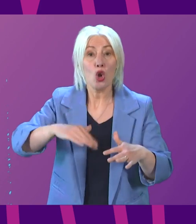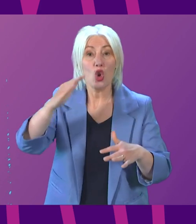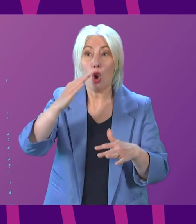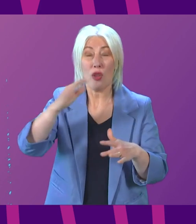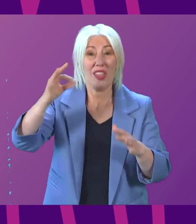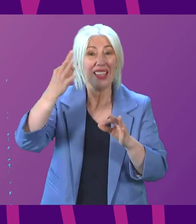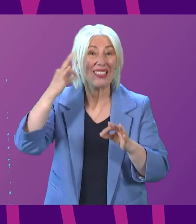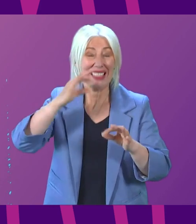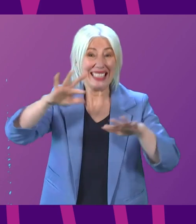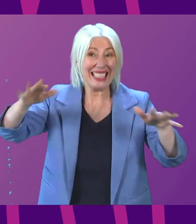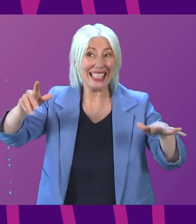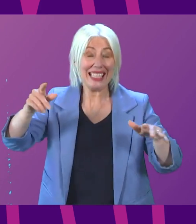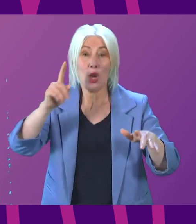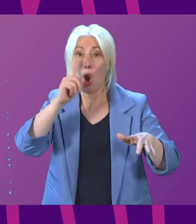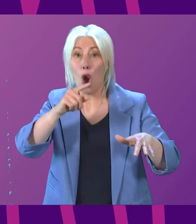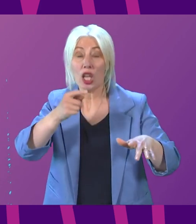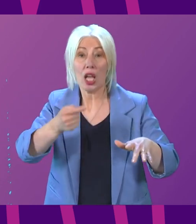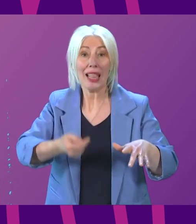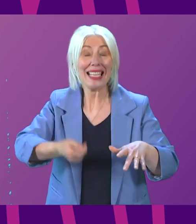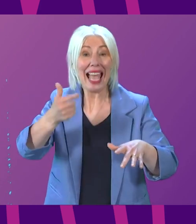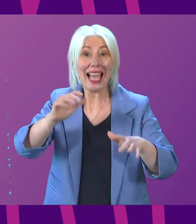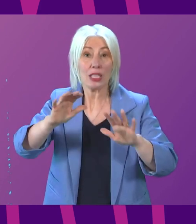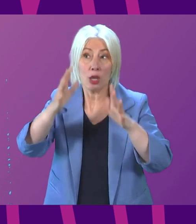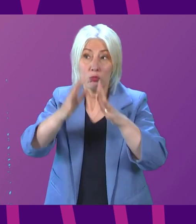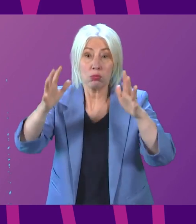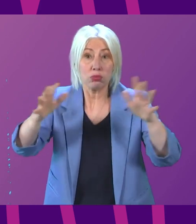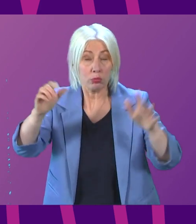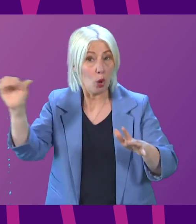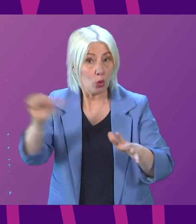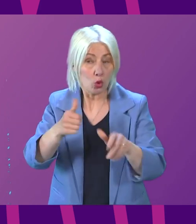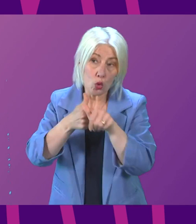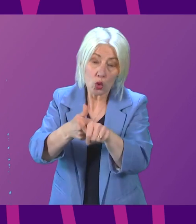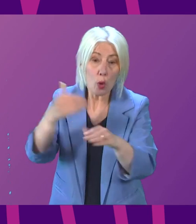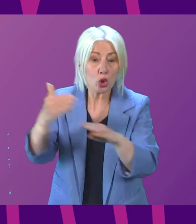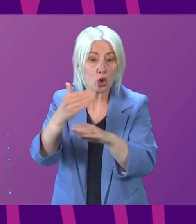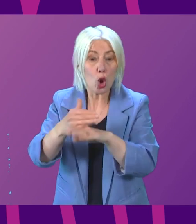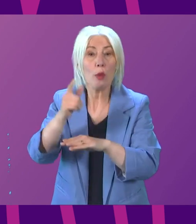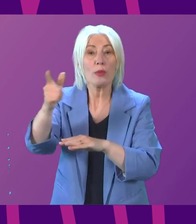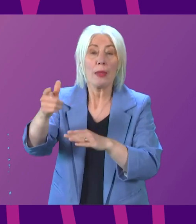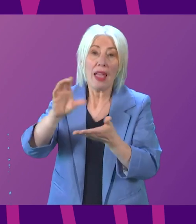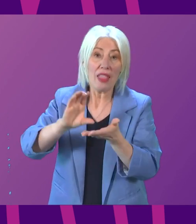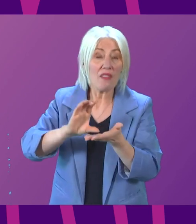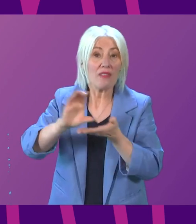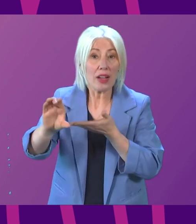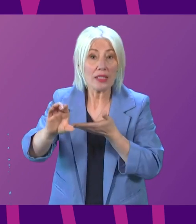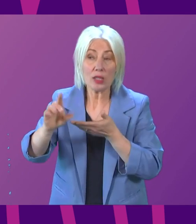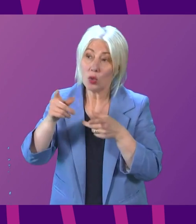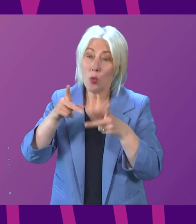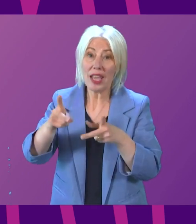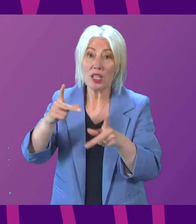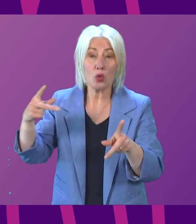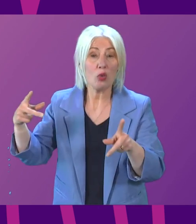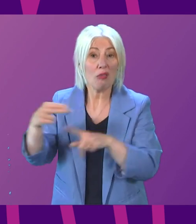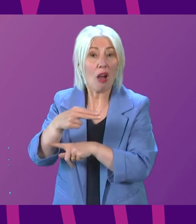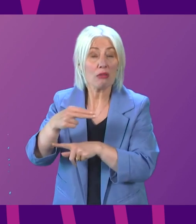sector is just what we need to support tens of thousands of jobs and fund the type of interventions to cut energy bills that she's just